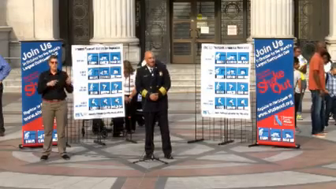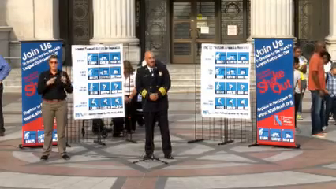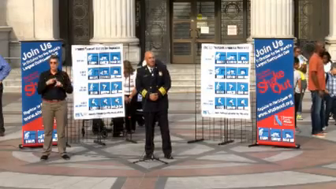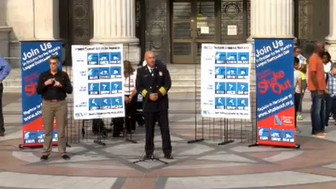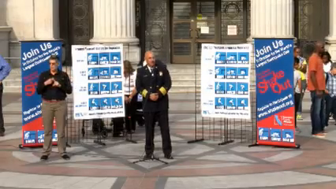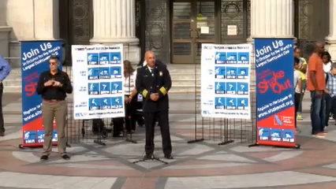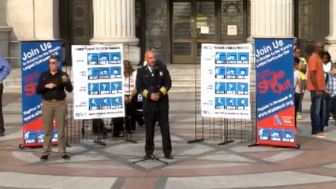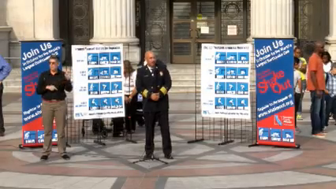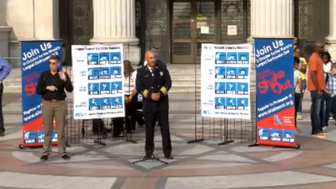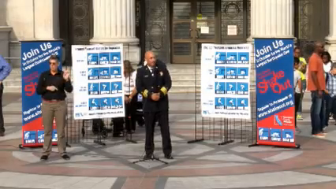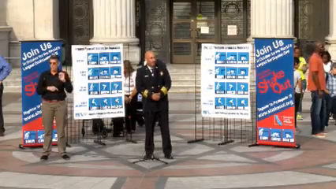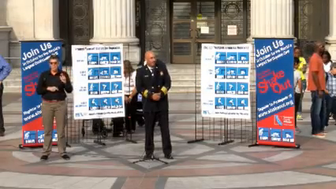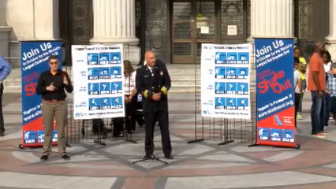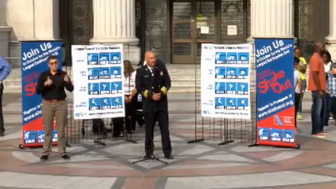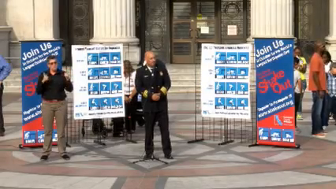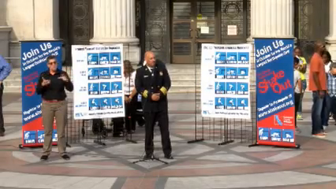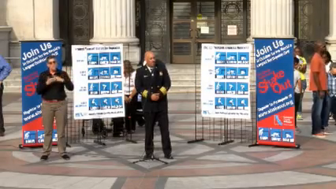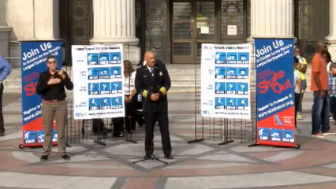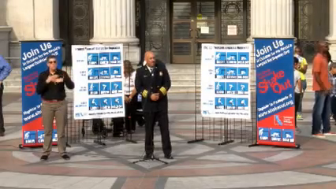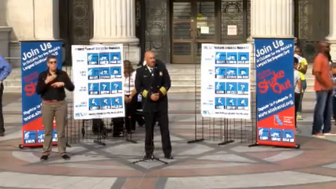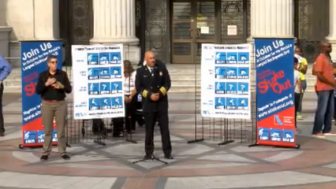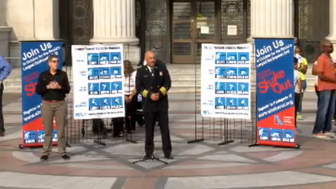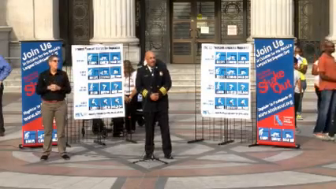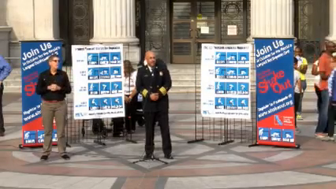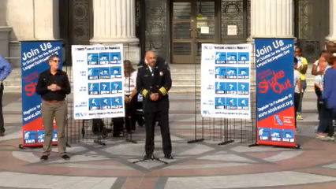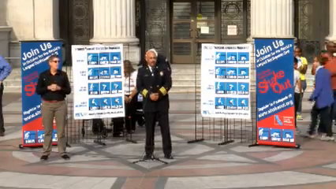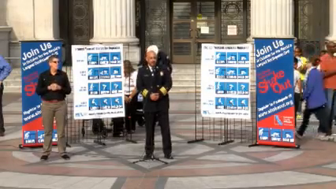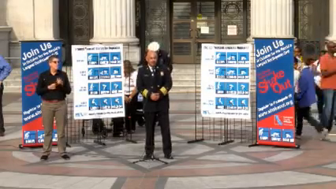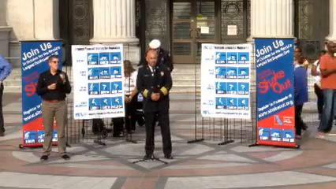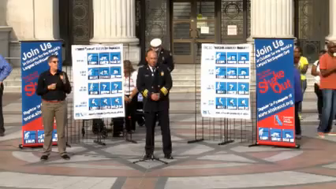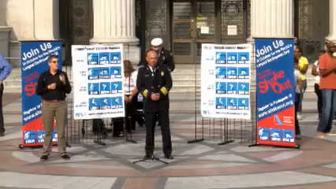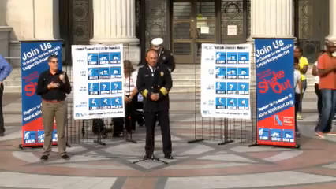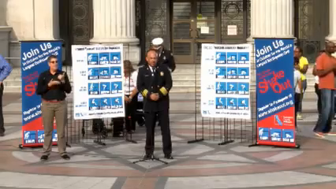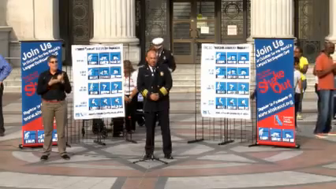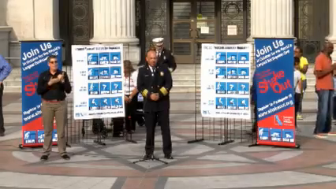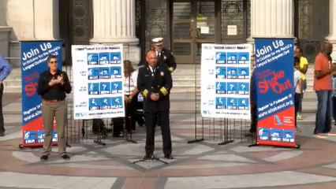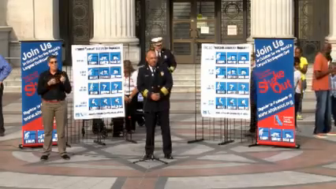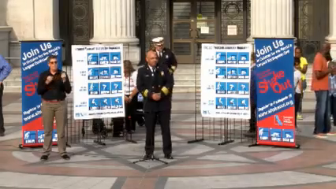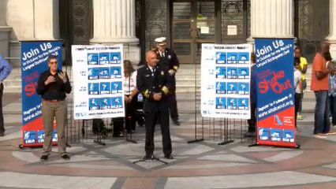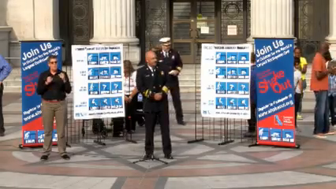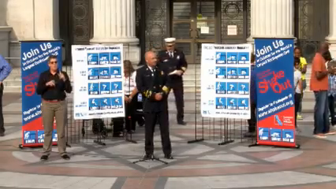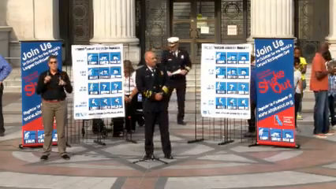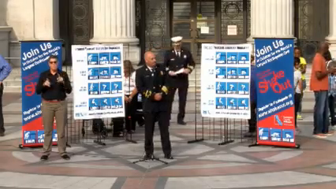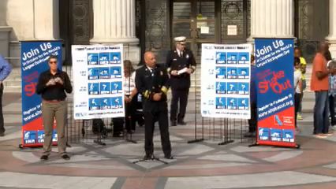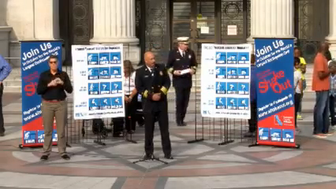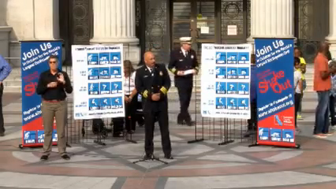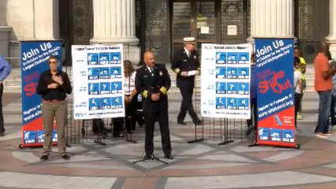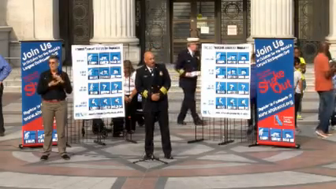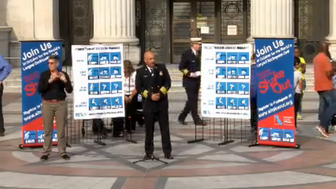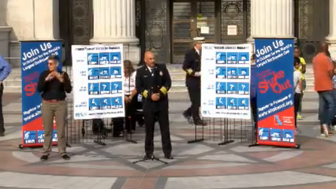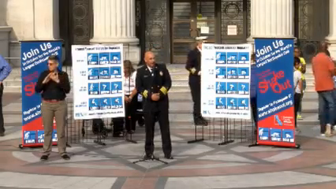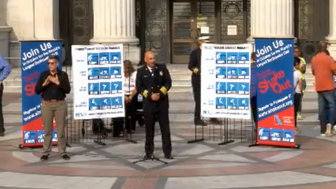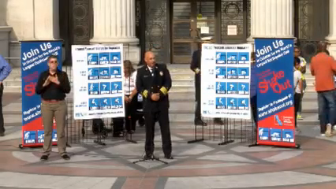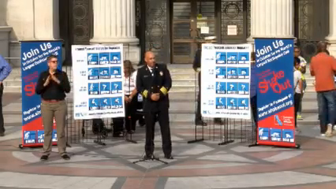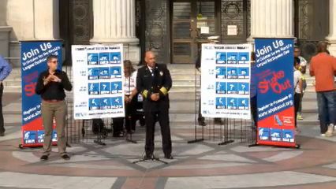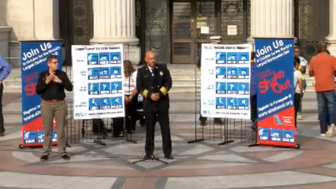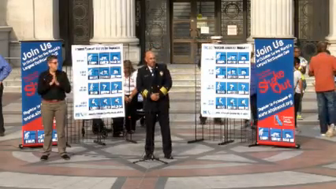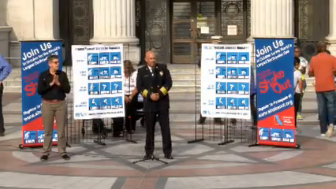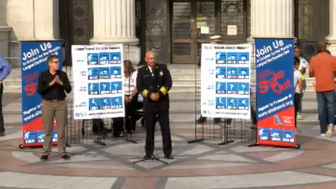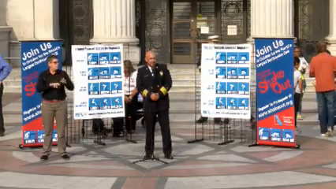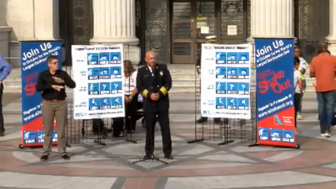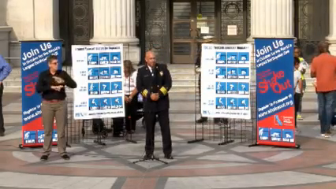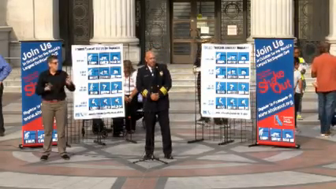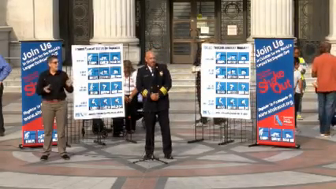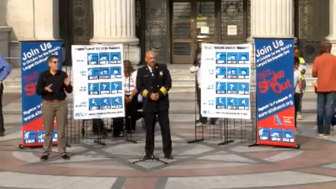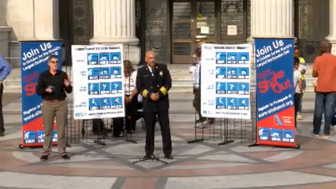This is a major program. This program has led to thousands of individuals within our community being prepared and able to be